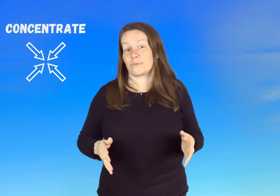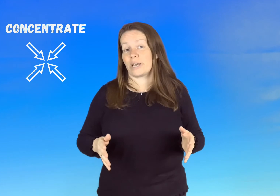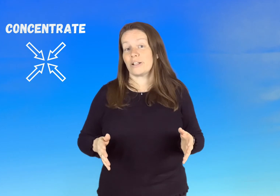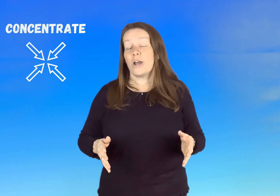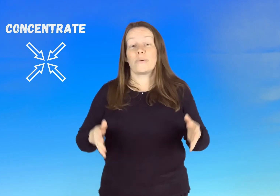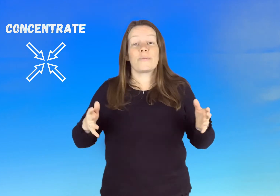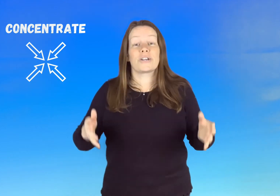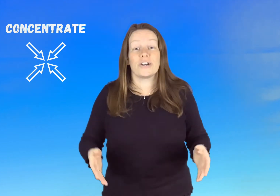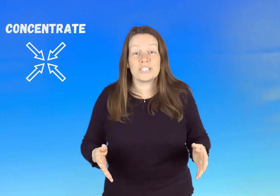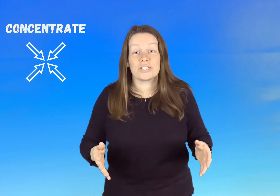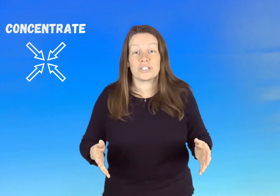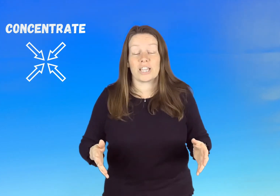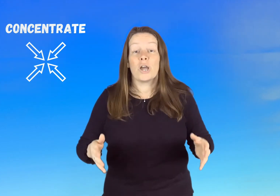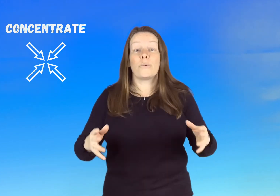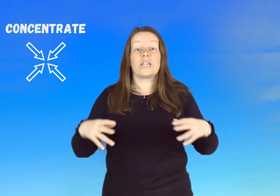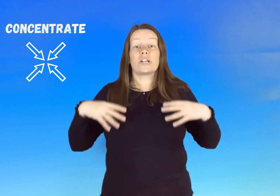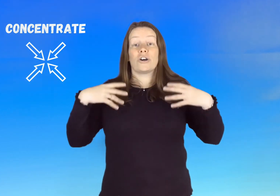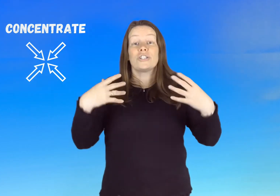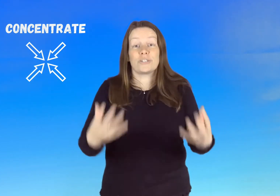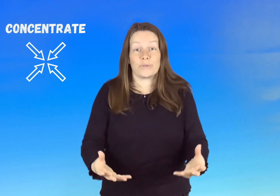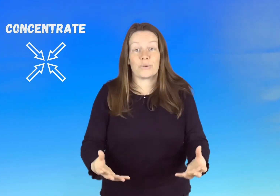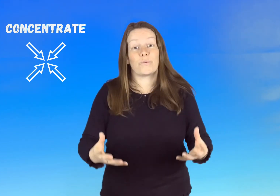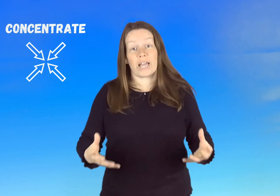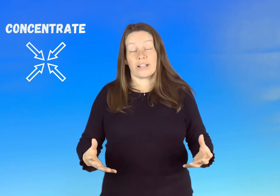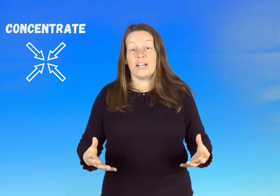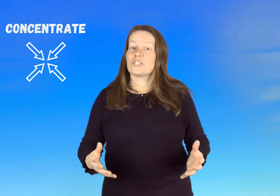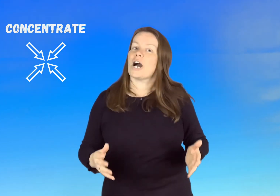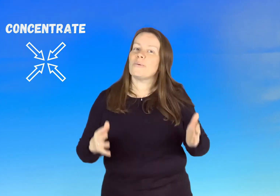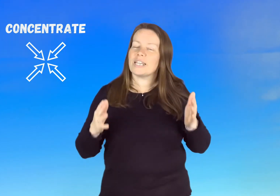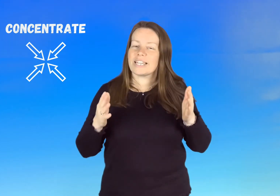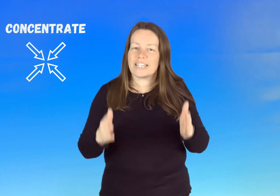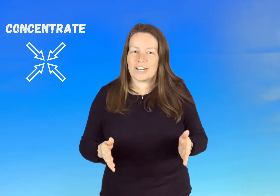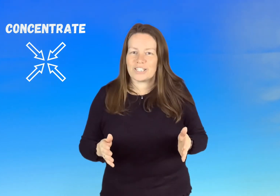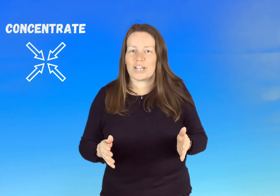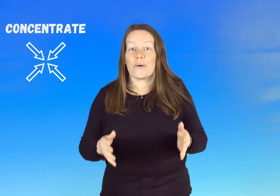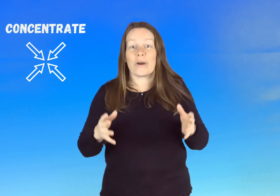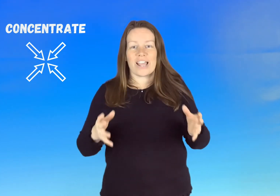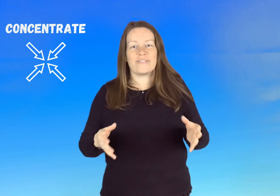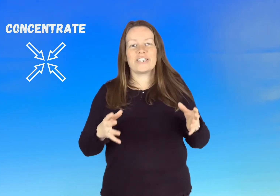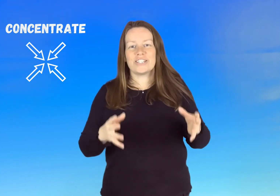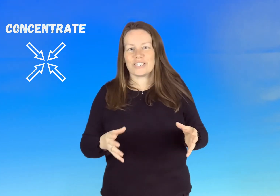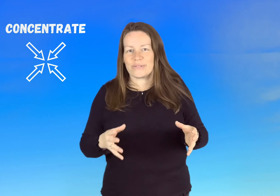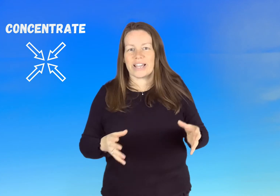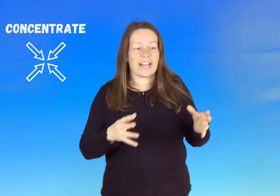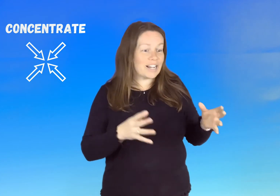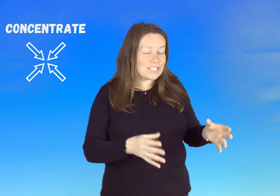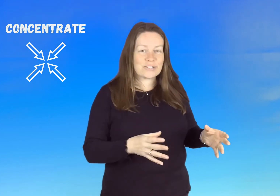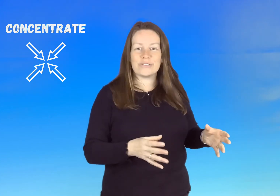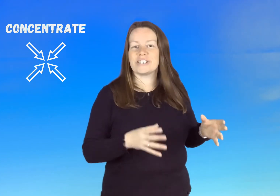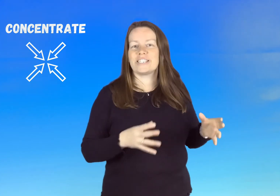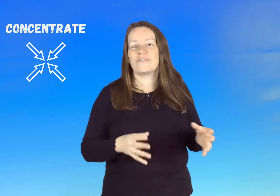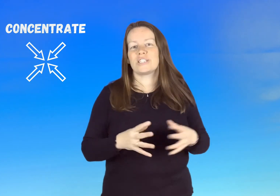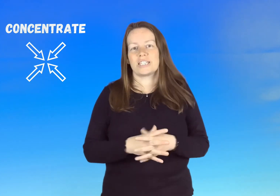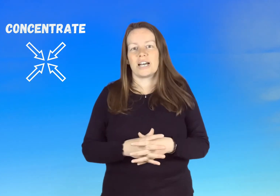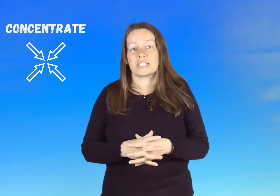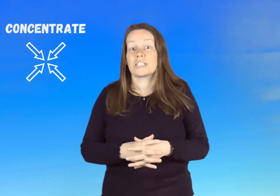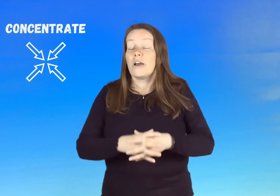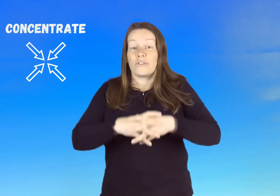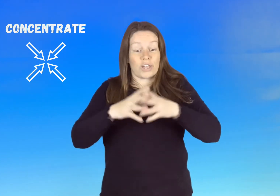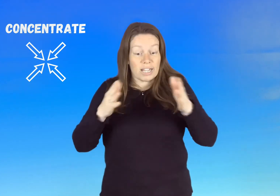well when we concentrate we contribute well so i want to encourage you whatever you're doing at school the different tasks for that